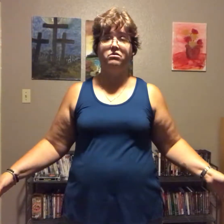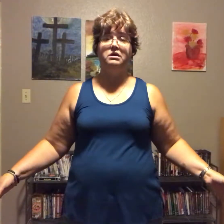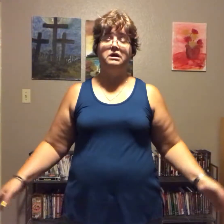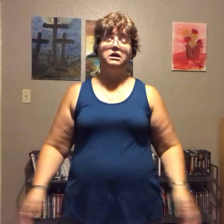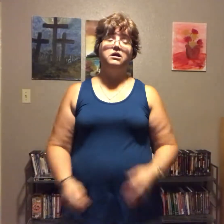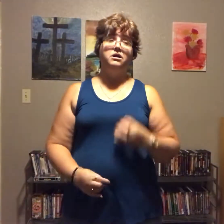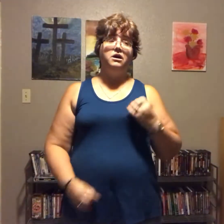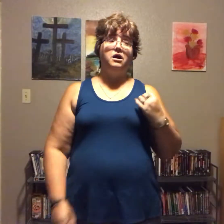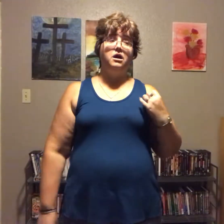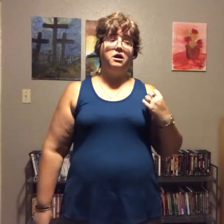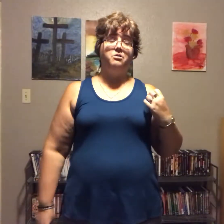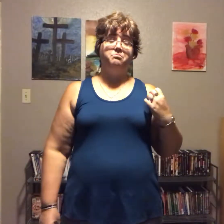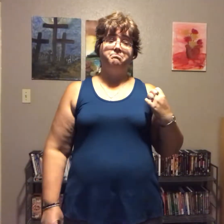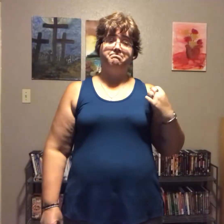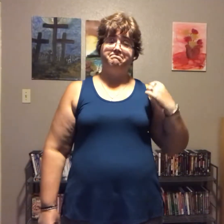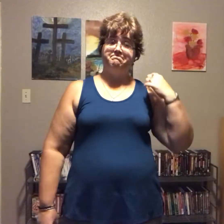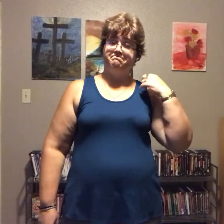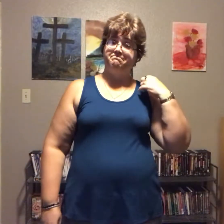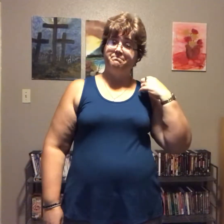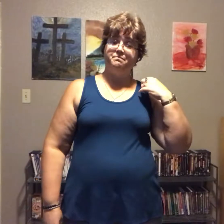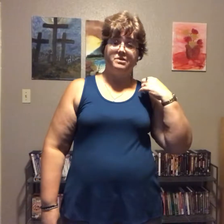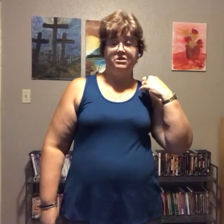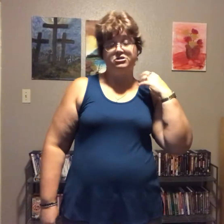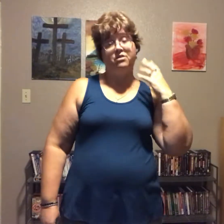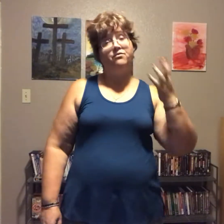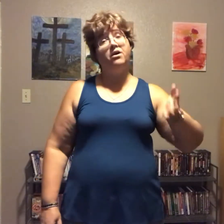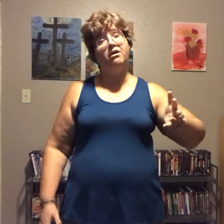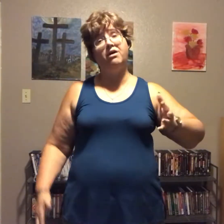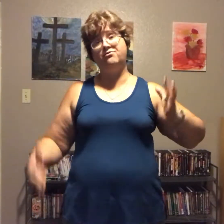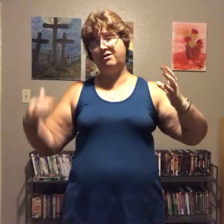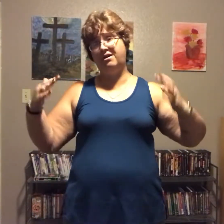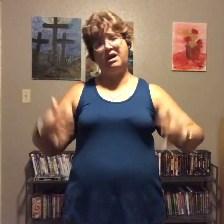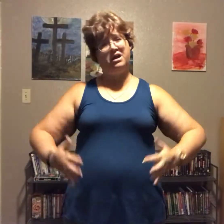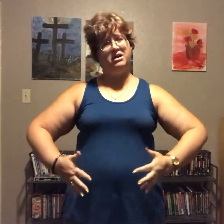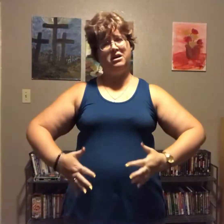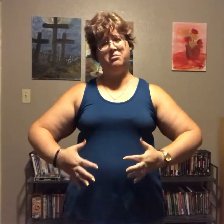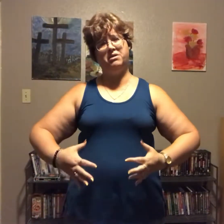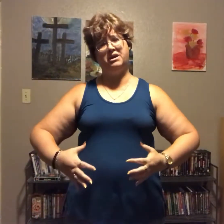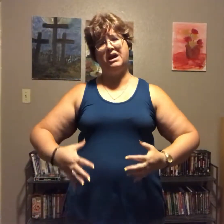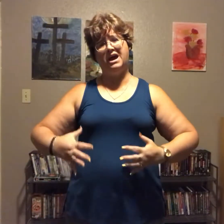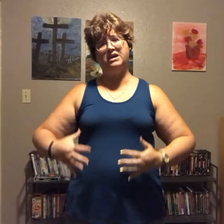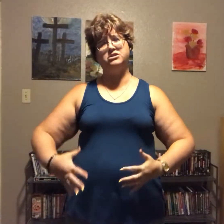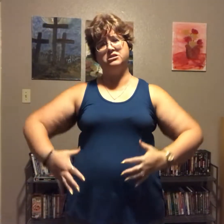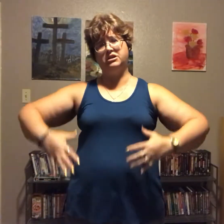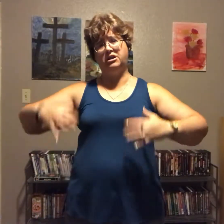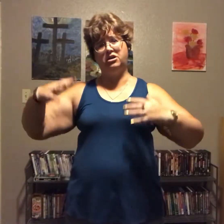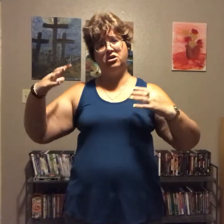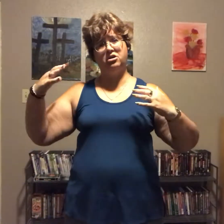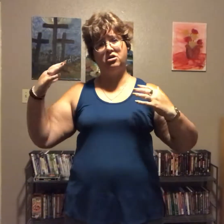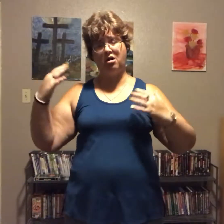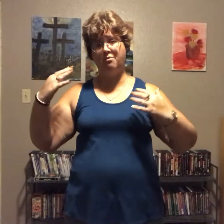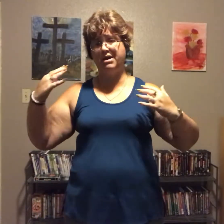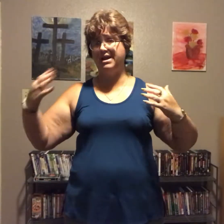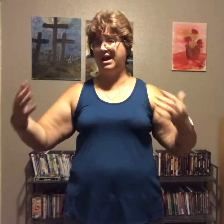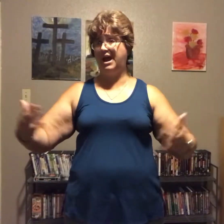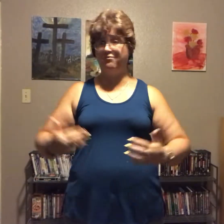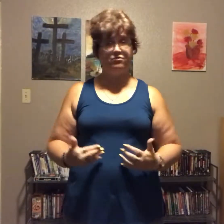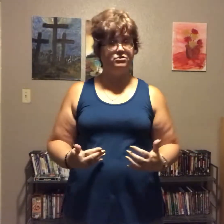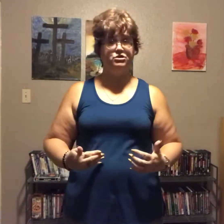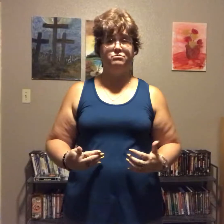and so far I've not had anybody actually comment hateful to